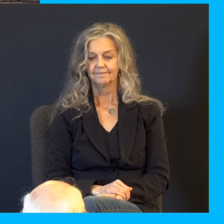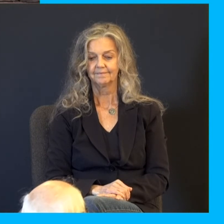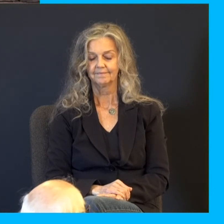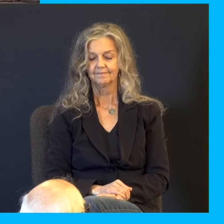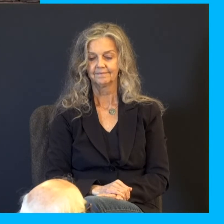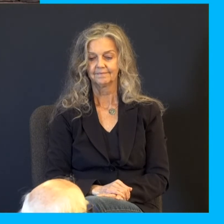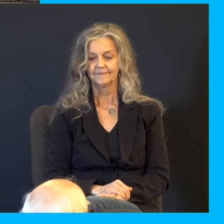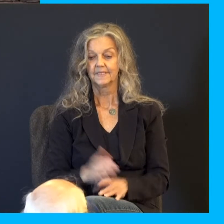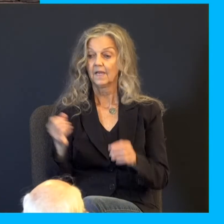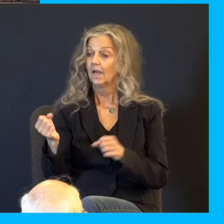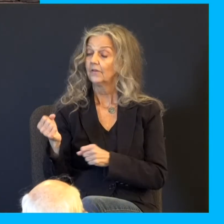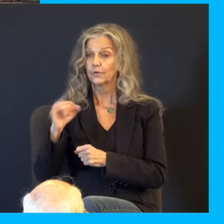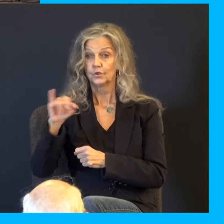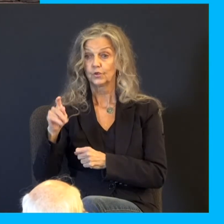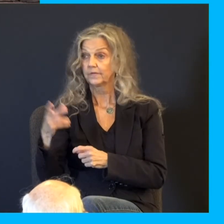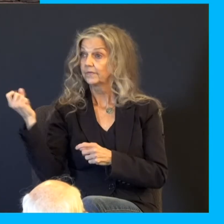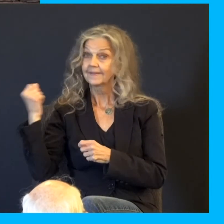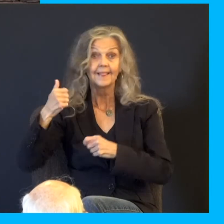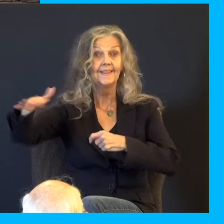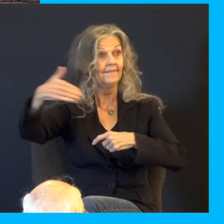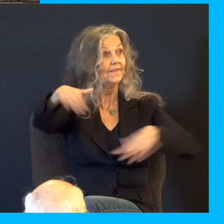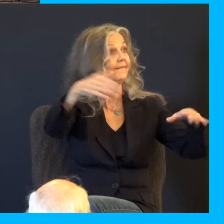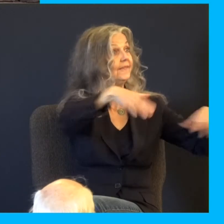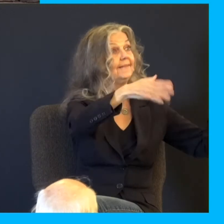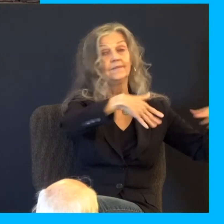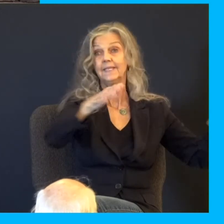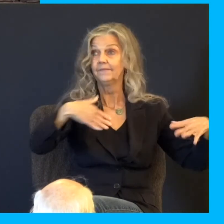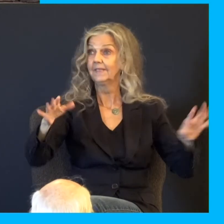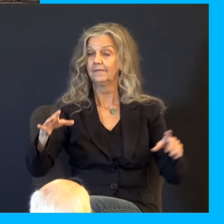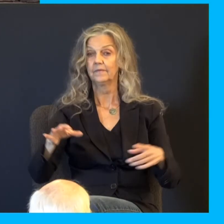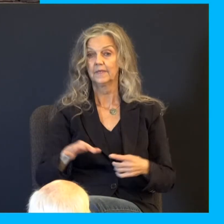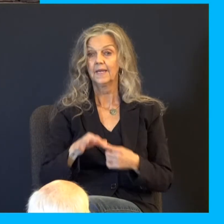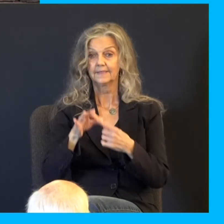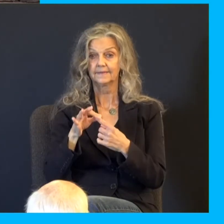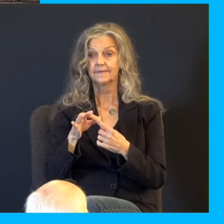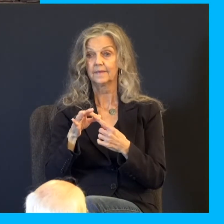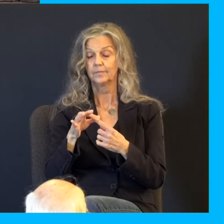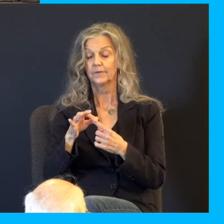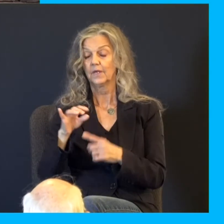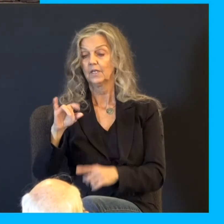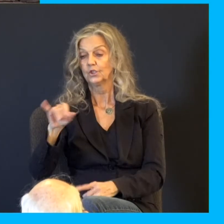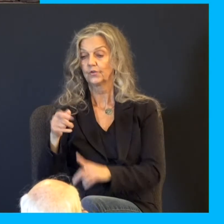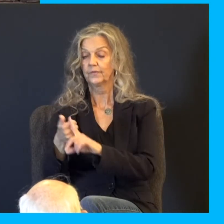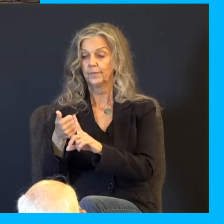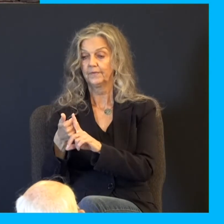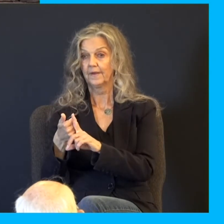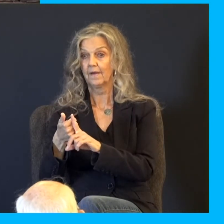Cause everyone to go out for me. And there stood no man with him while Joseph made himself known unto his brethren. They had to be freaked